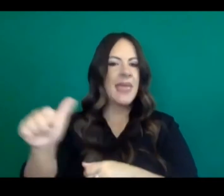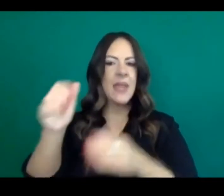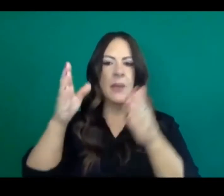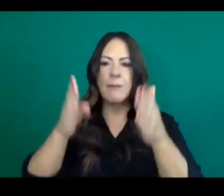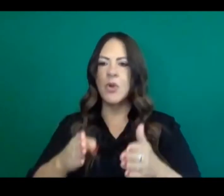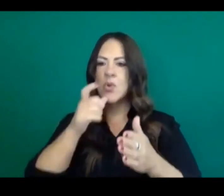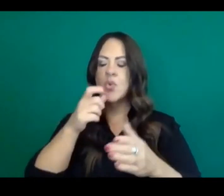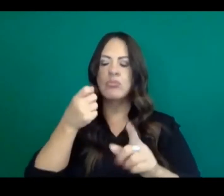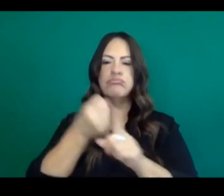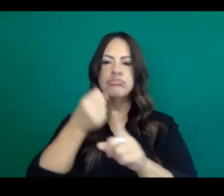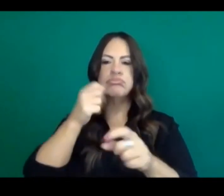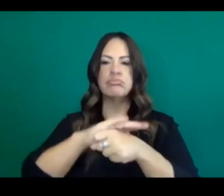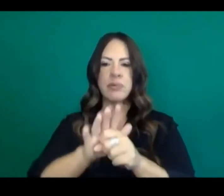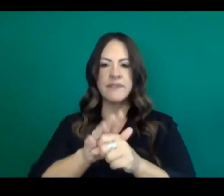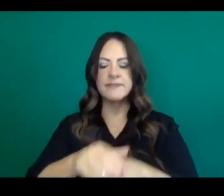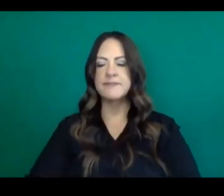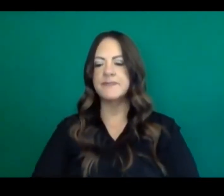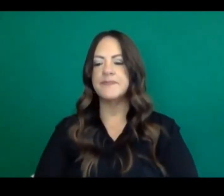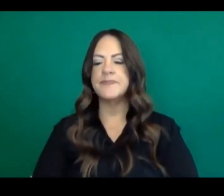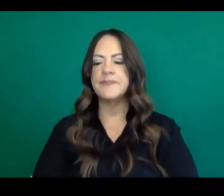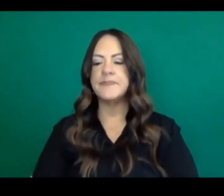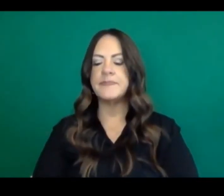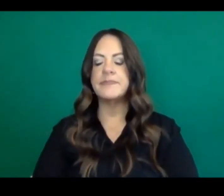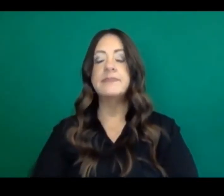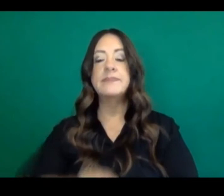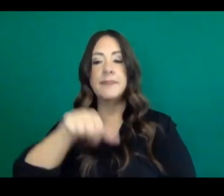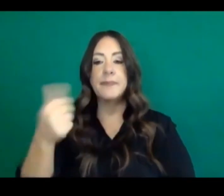We Fisson, the San Diego Union Tribune.